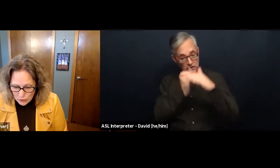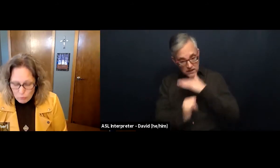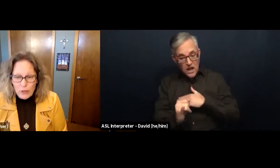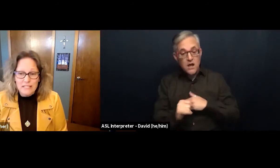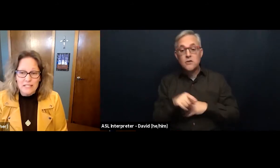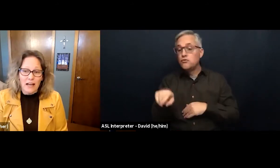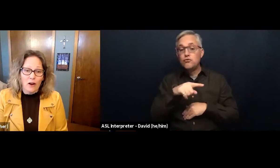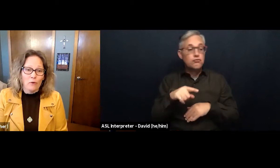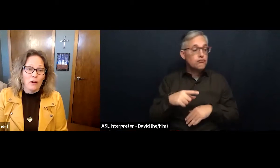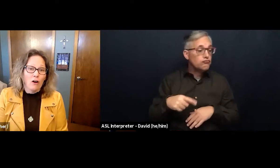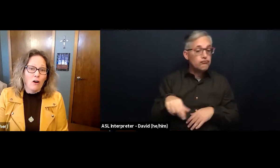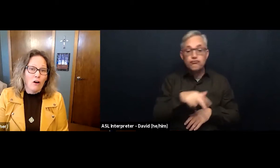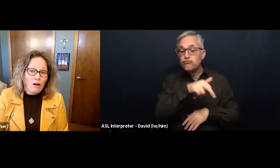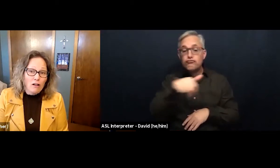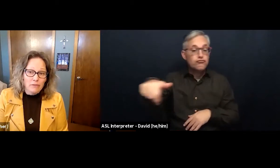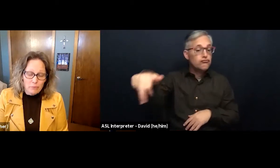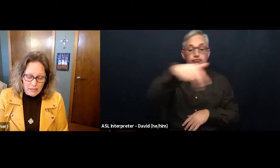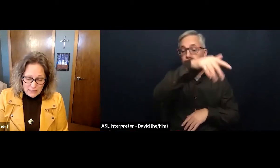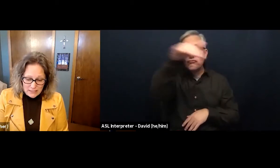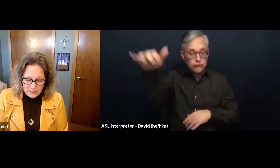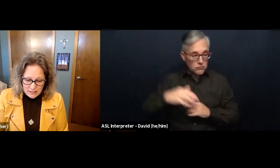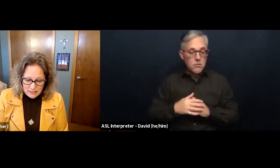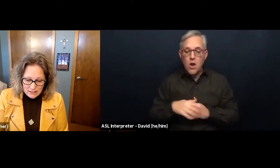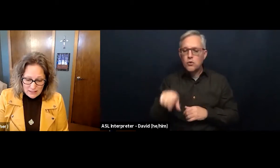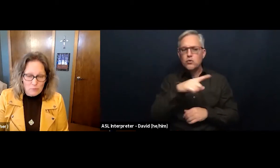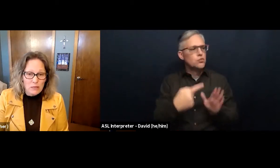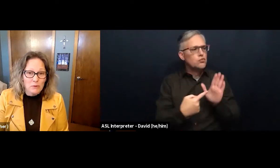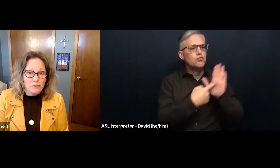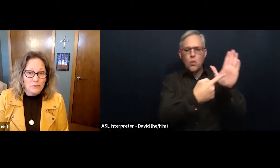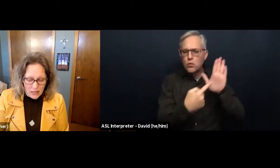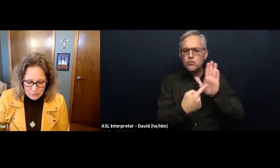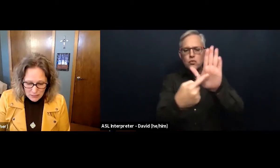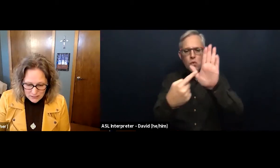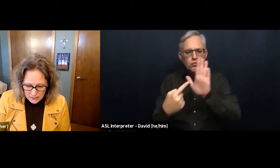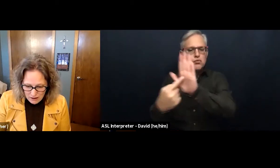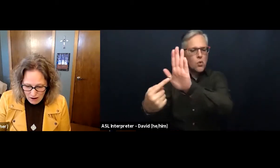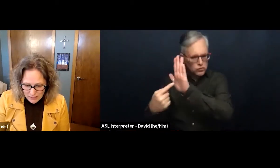pointing out all of the ways that people do not depend on God.